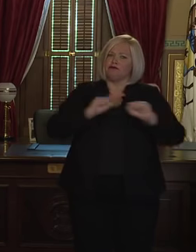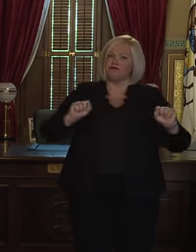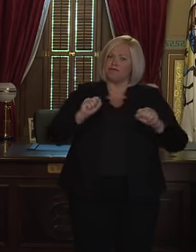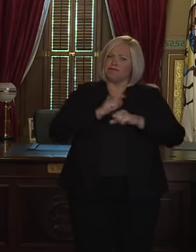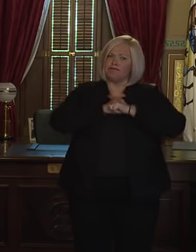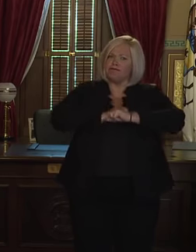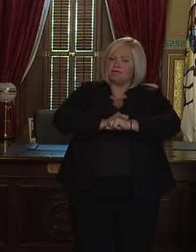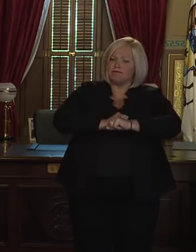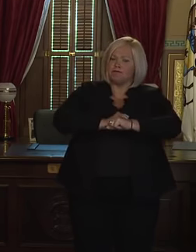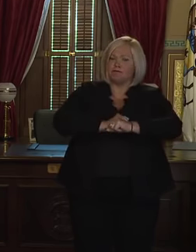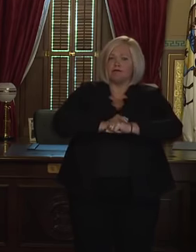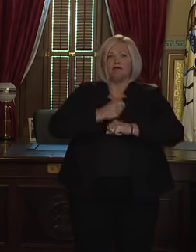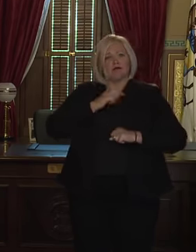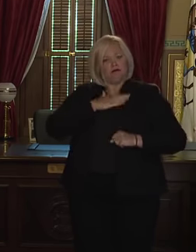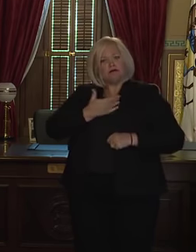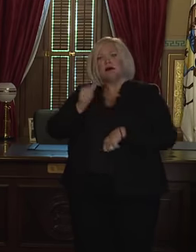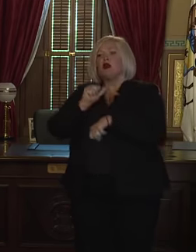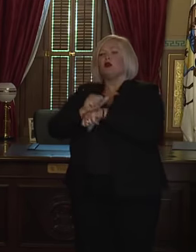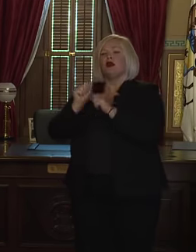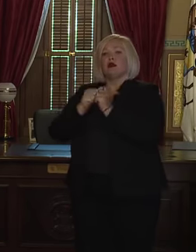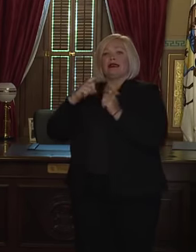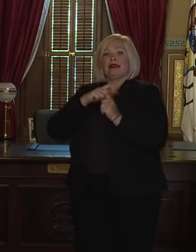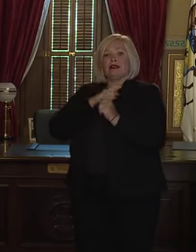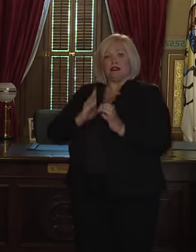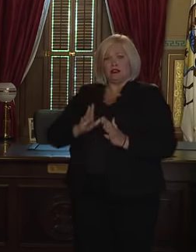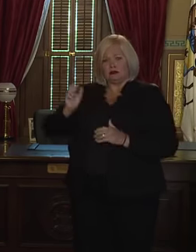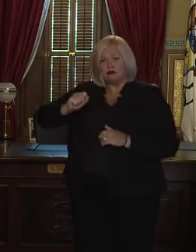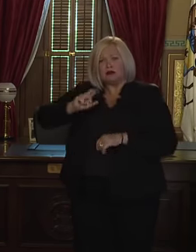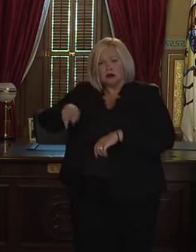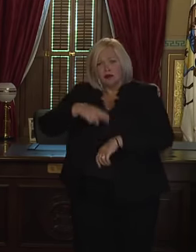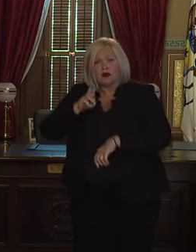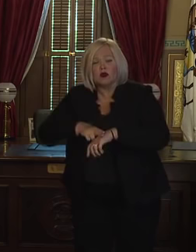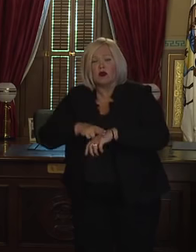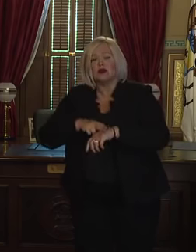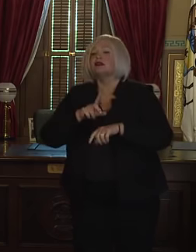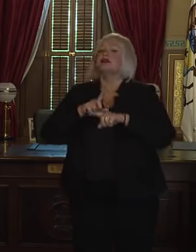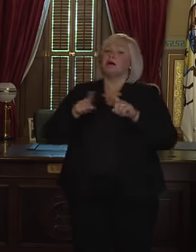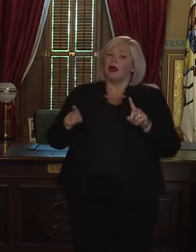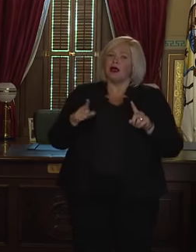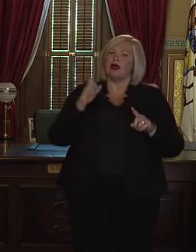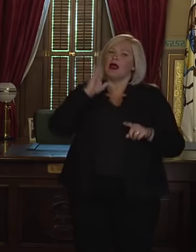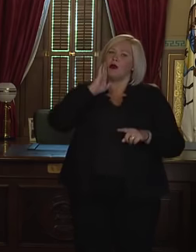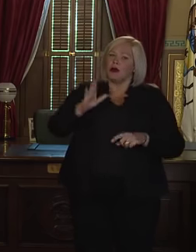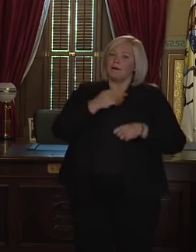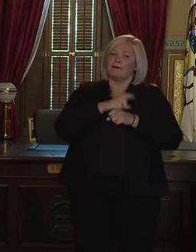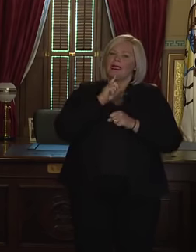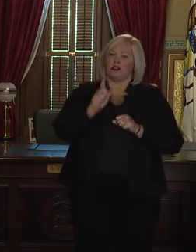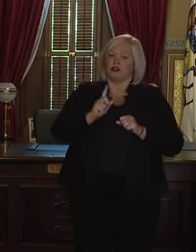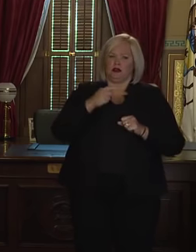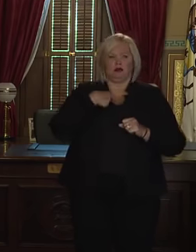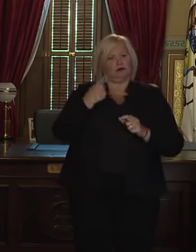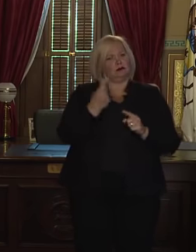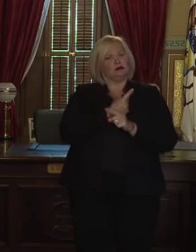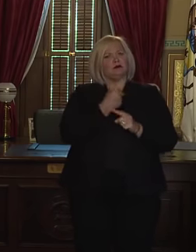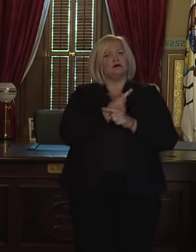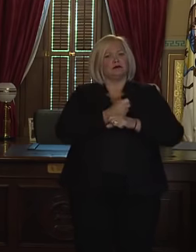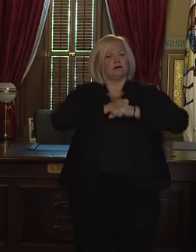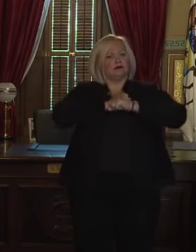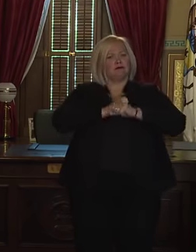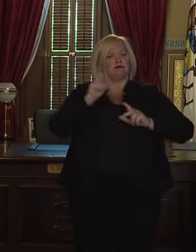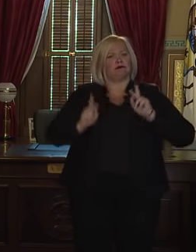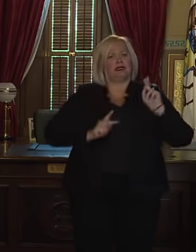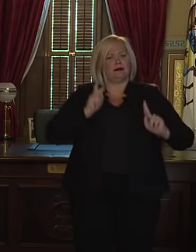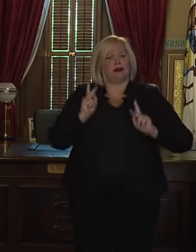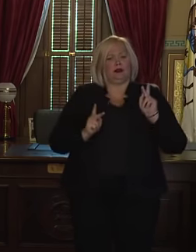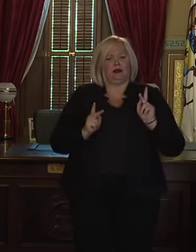but I'm never going to negotiate when it comes to doing the right thing and protecting the people's health. This